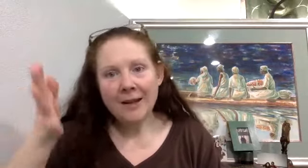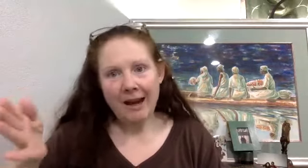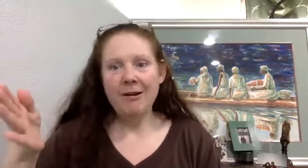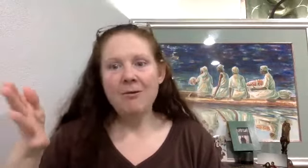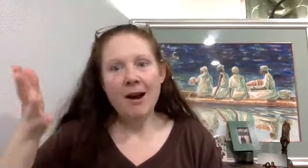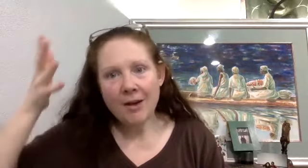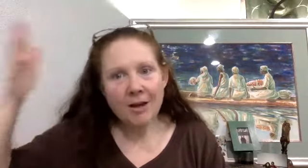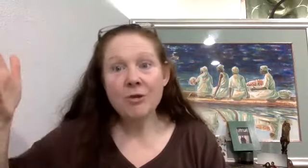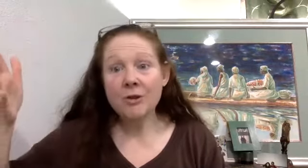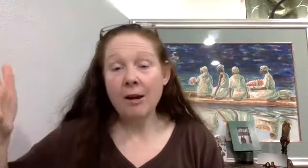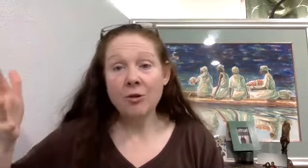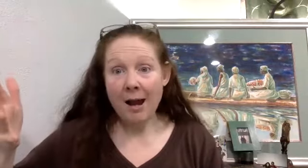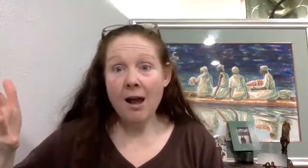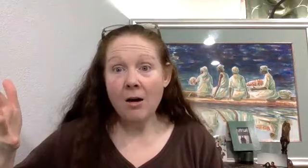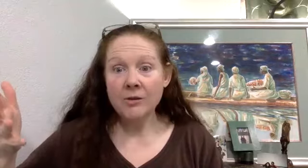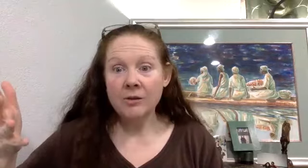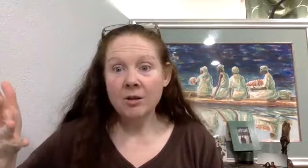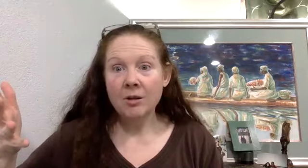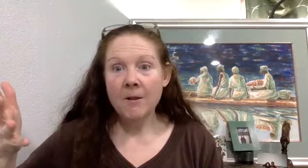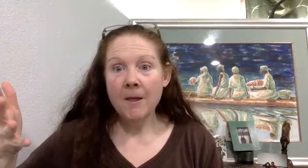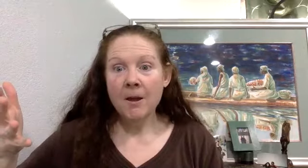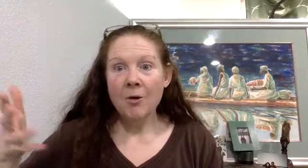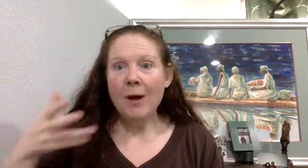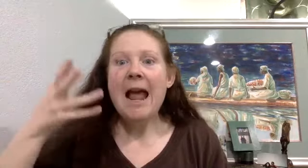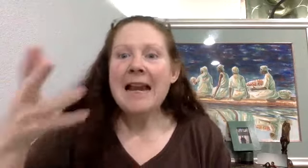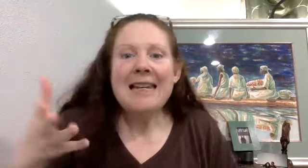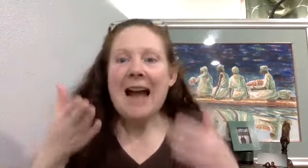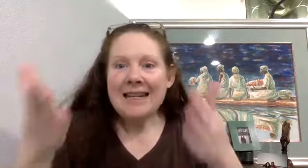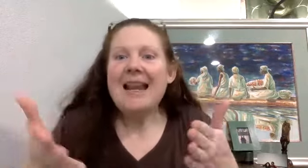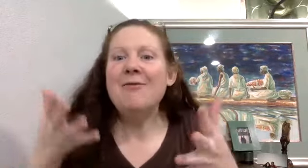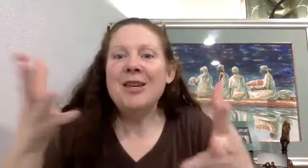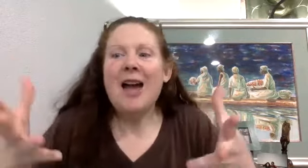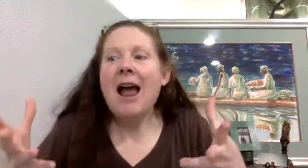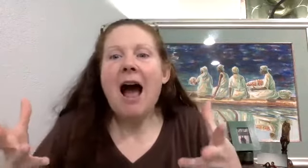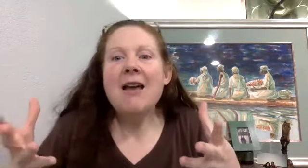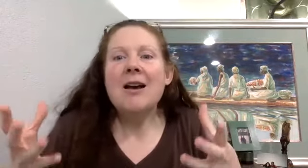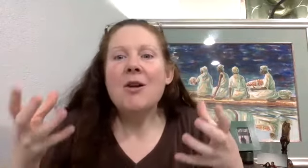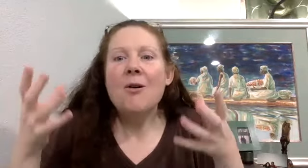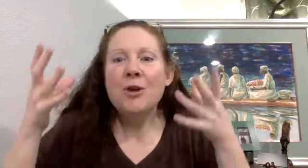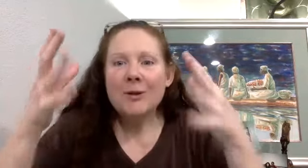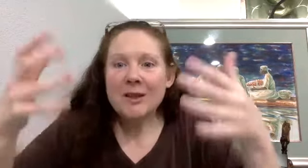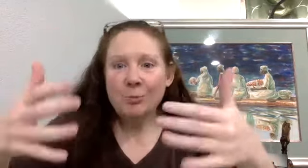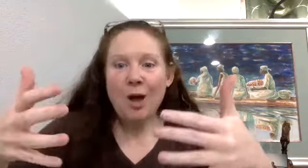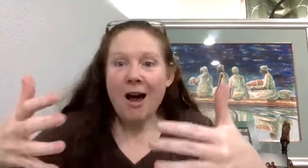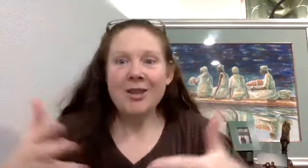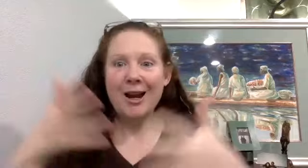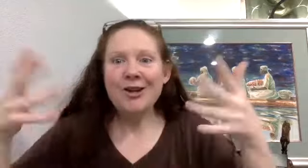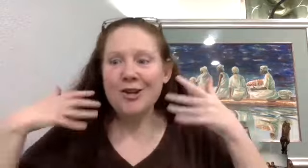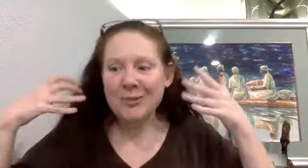to carry around hundreds of extra pounds, right, I didn't have this, I, there was this block that I couldn't just